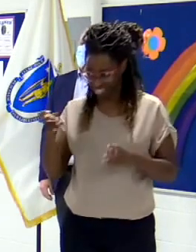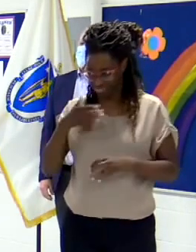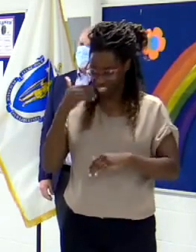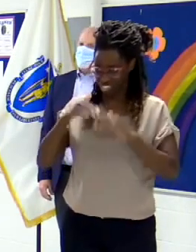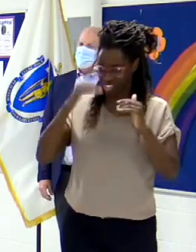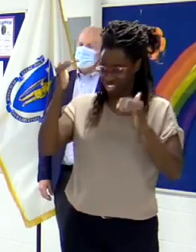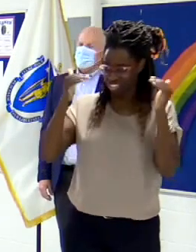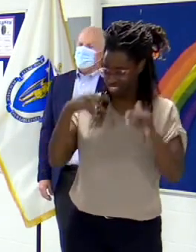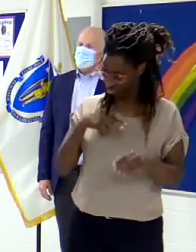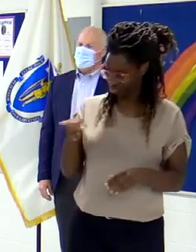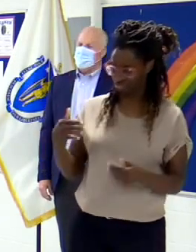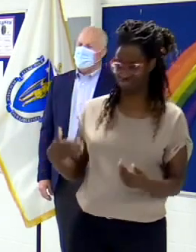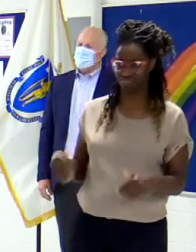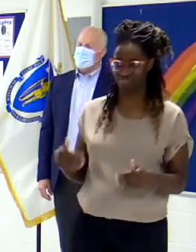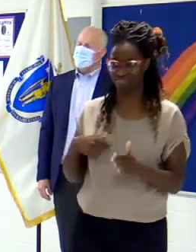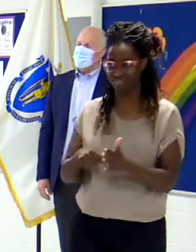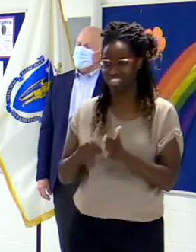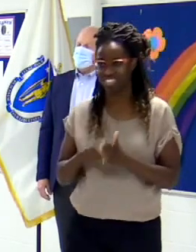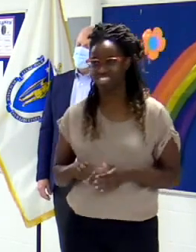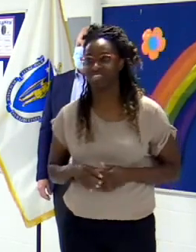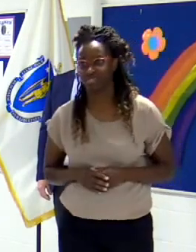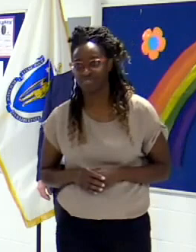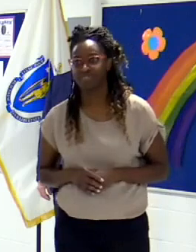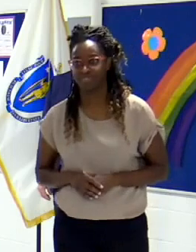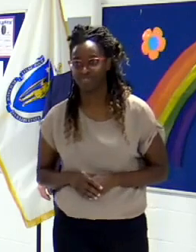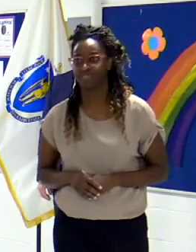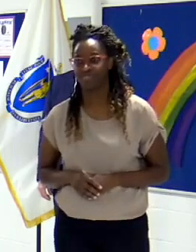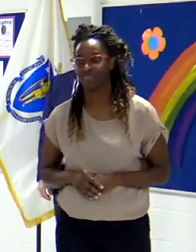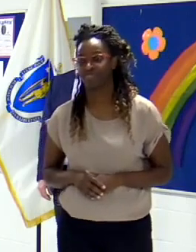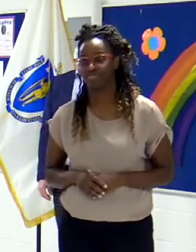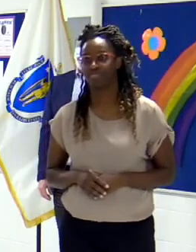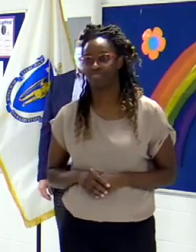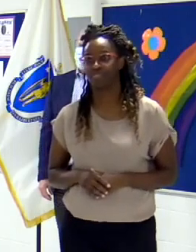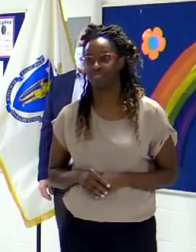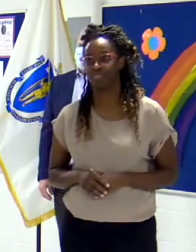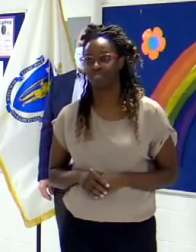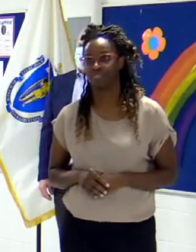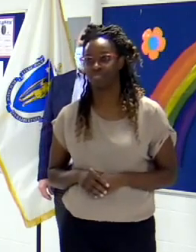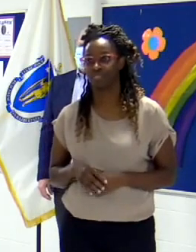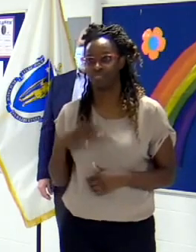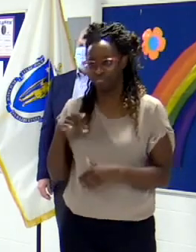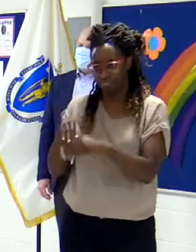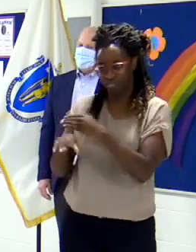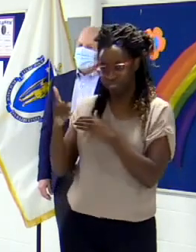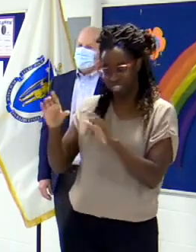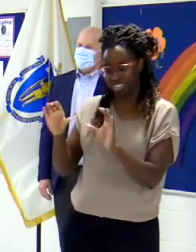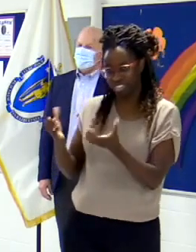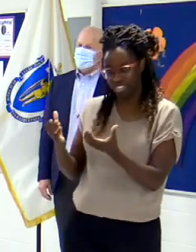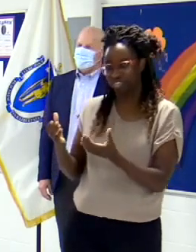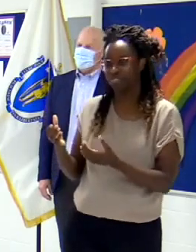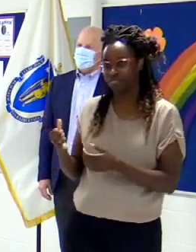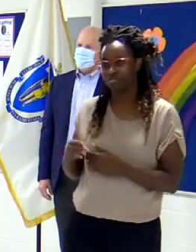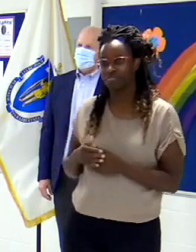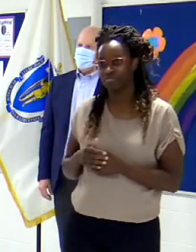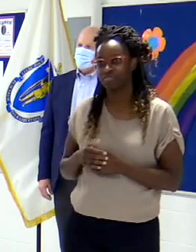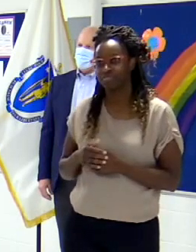I have to say that in one class we spent a bunch of time talking about bats,